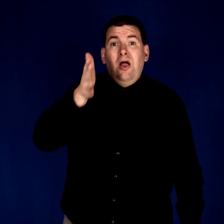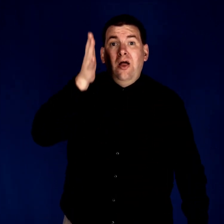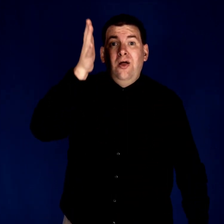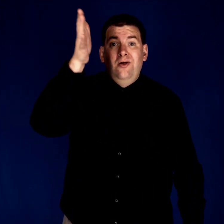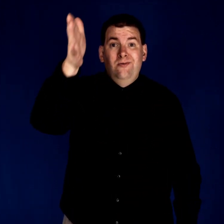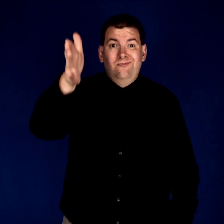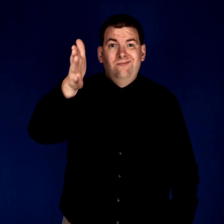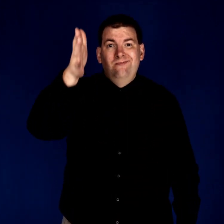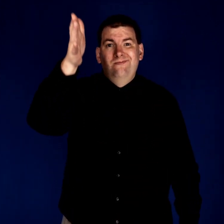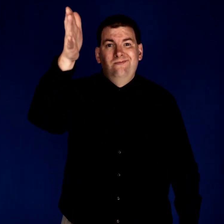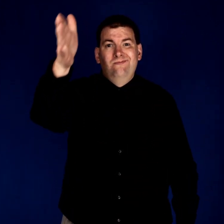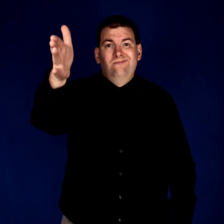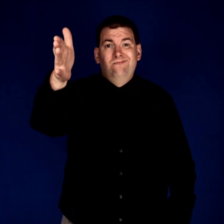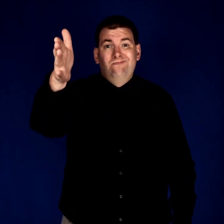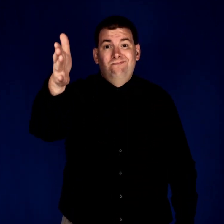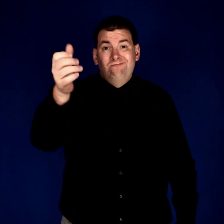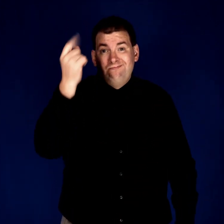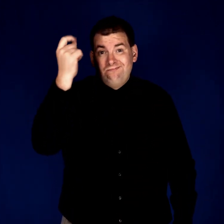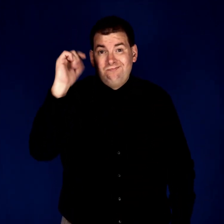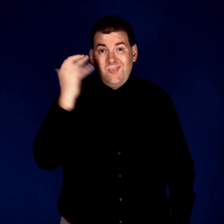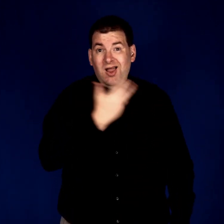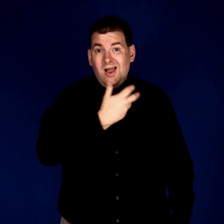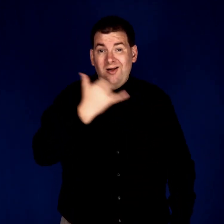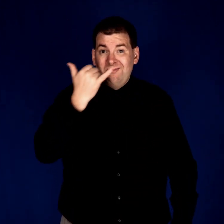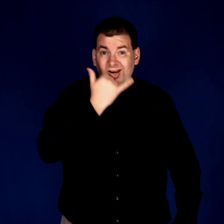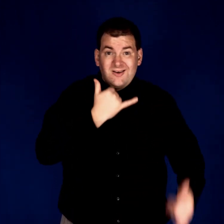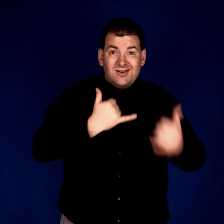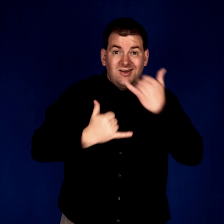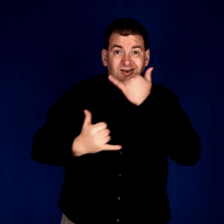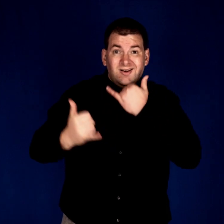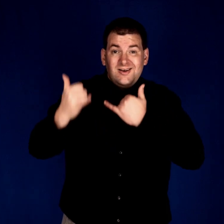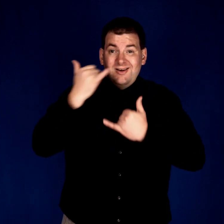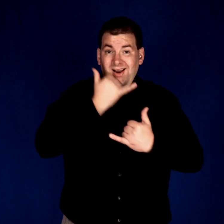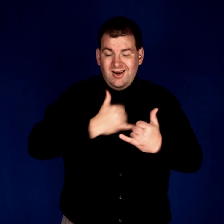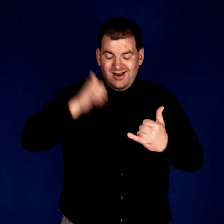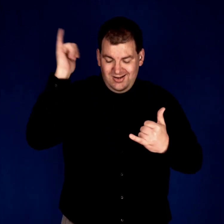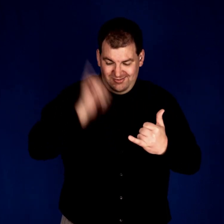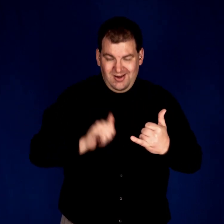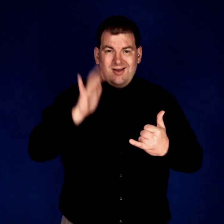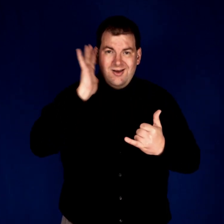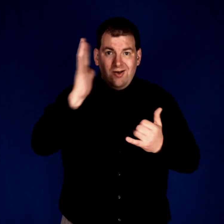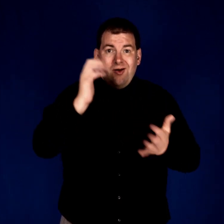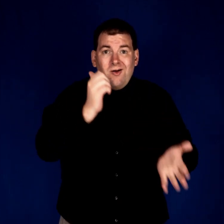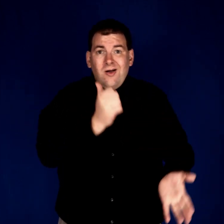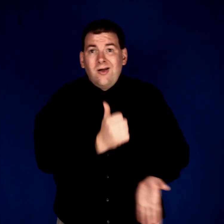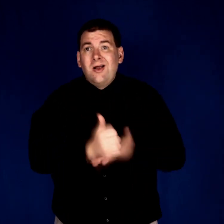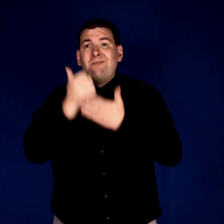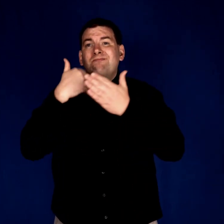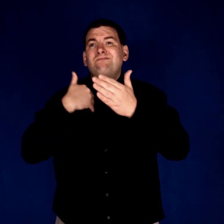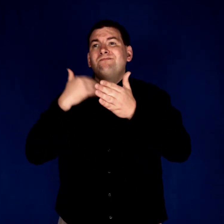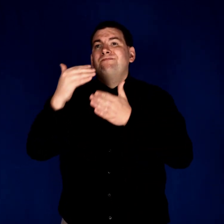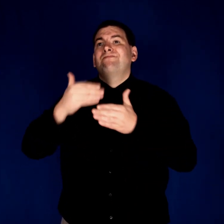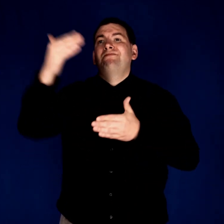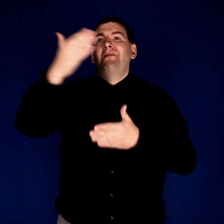And sometimes our own mistakes Take us to a better